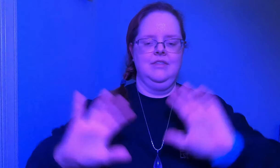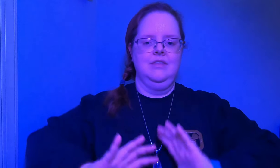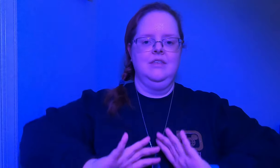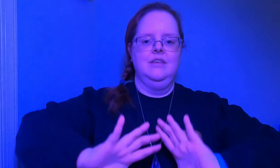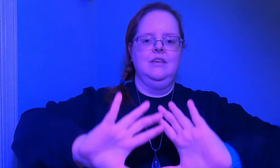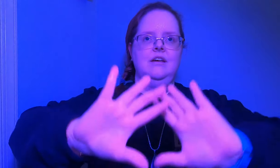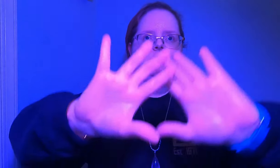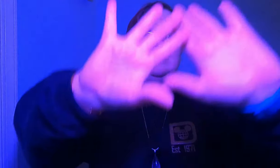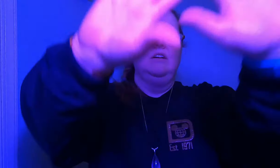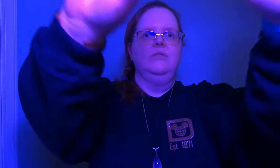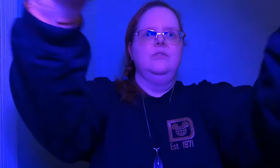of love